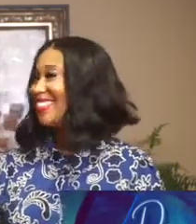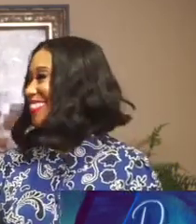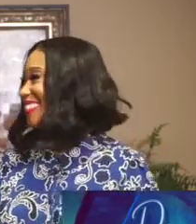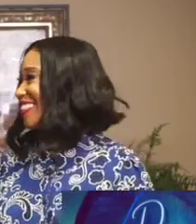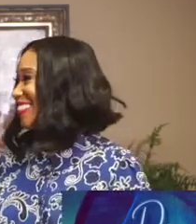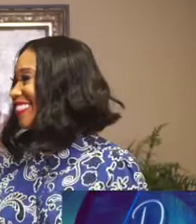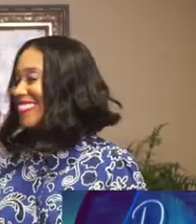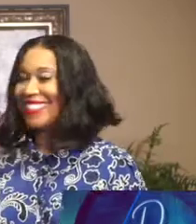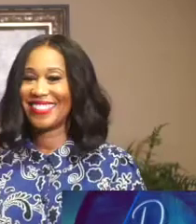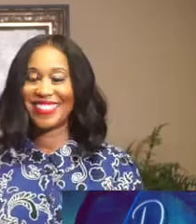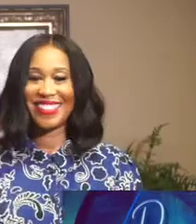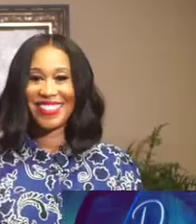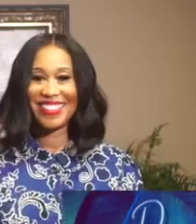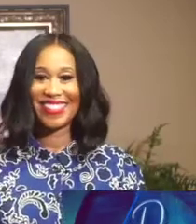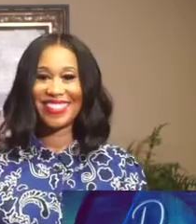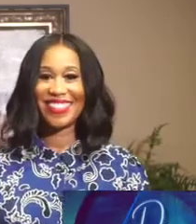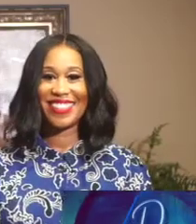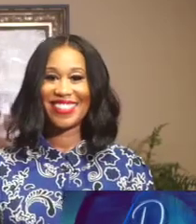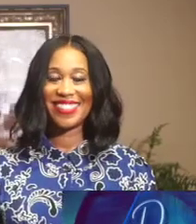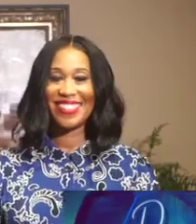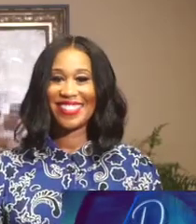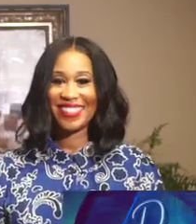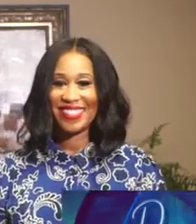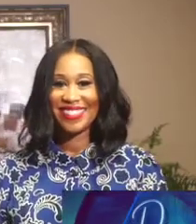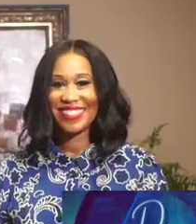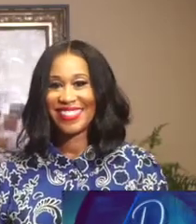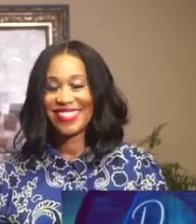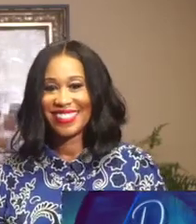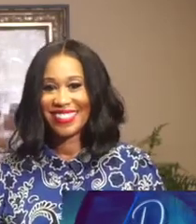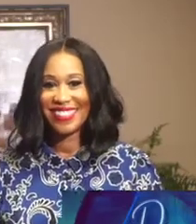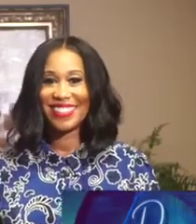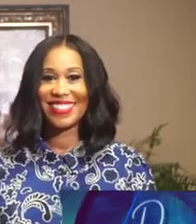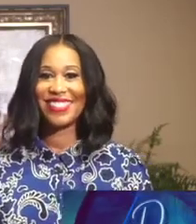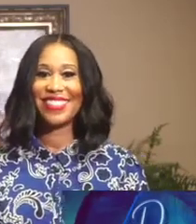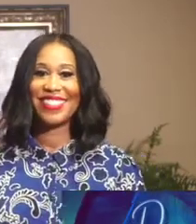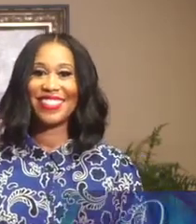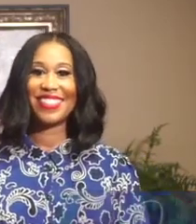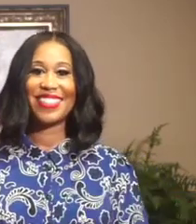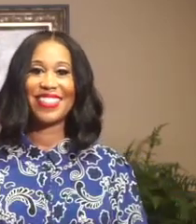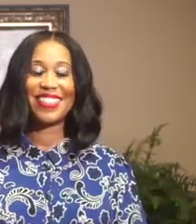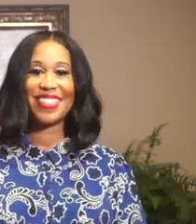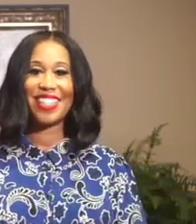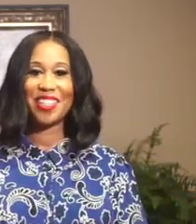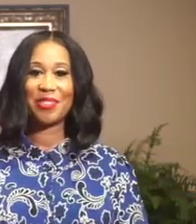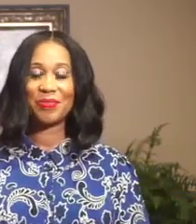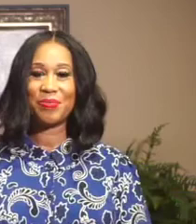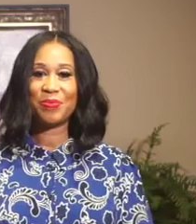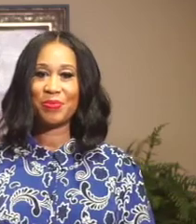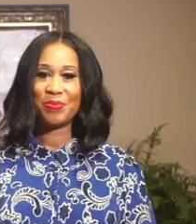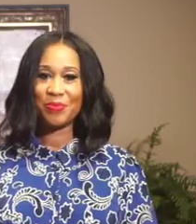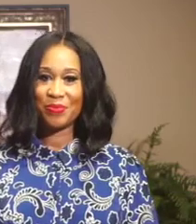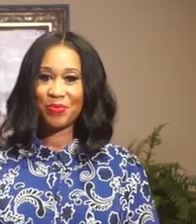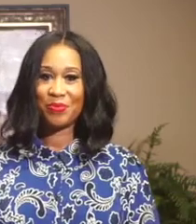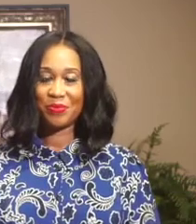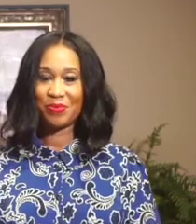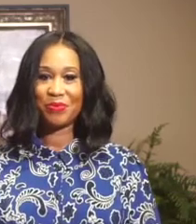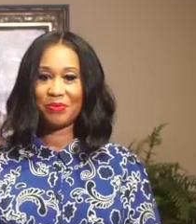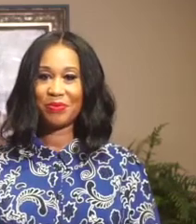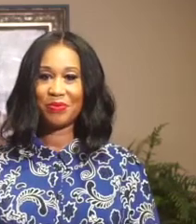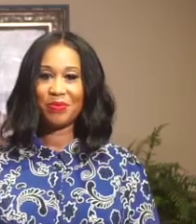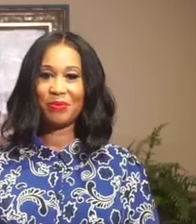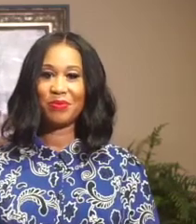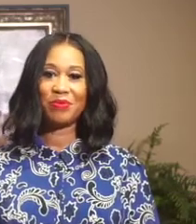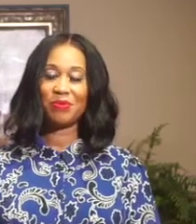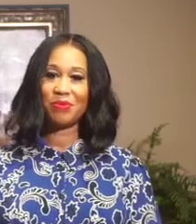are not out of text, we're not out of talk, but we are out of time. So until this time next week, again, keep it locked right